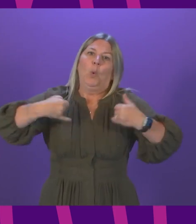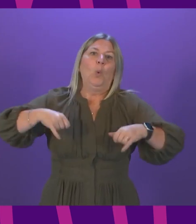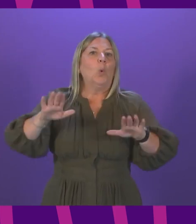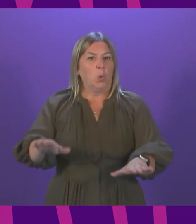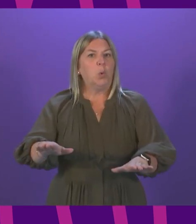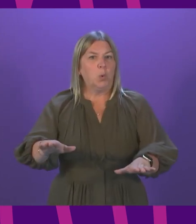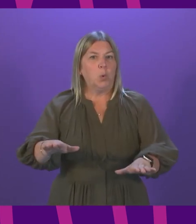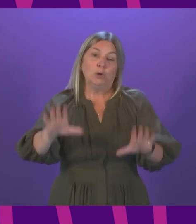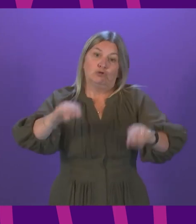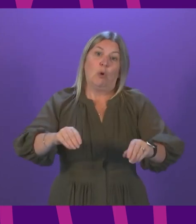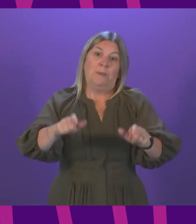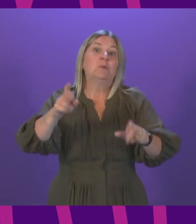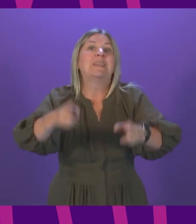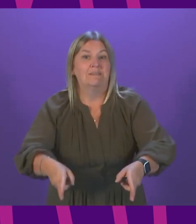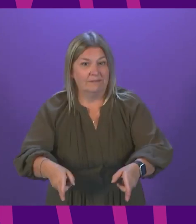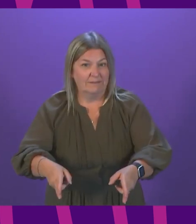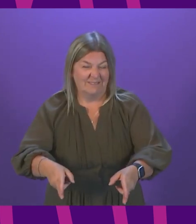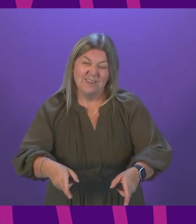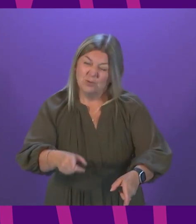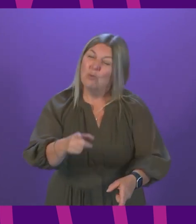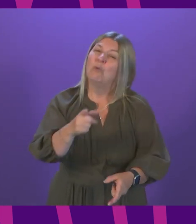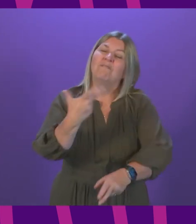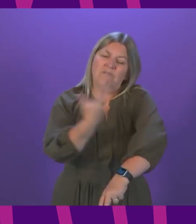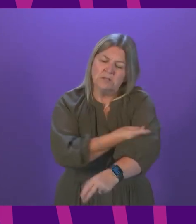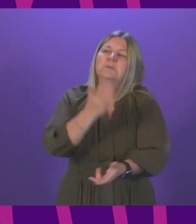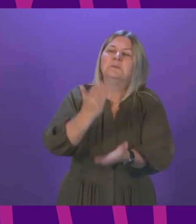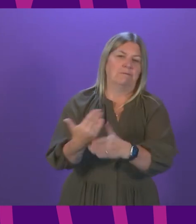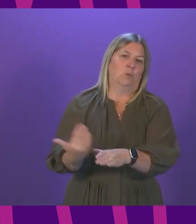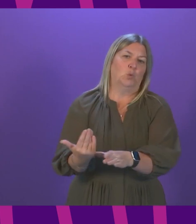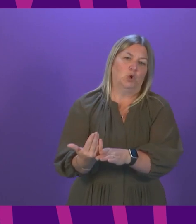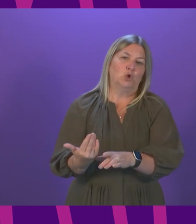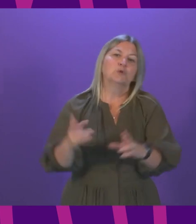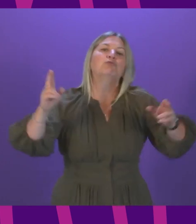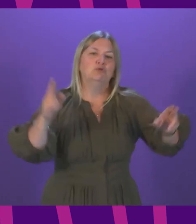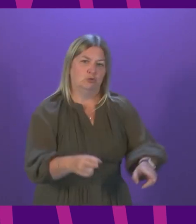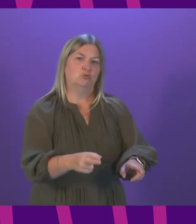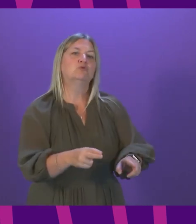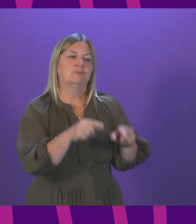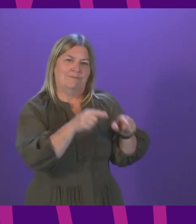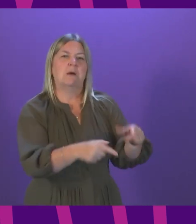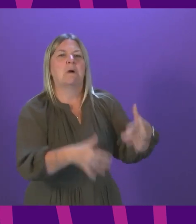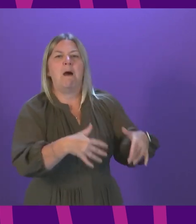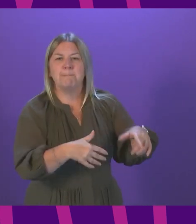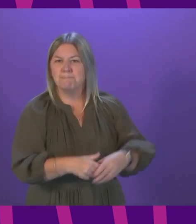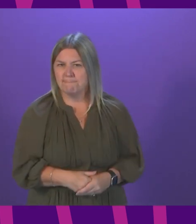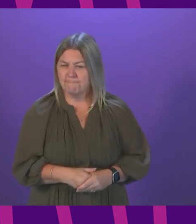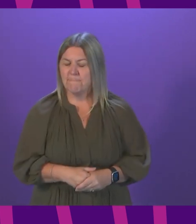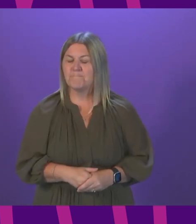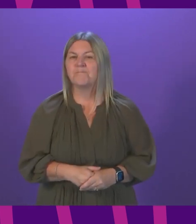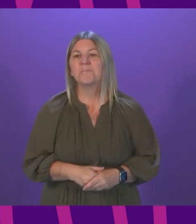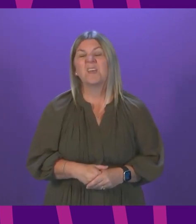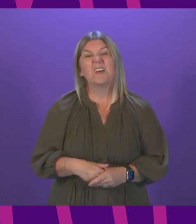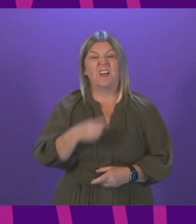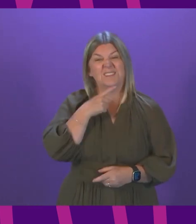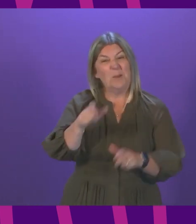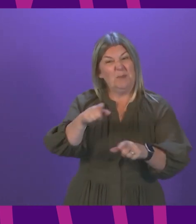stopping people dying. So that is, I think, beyond any argument or any doubt. I would say to people who